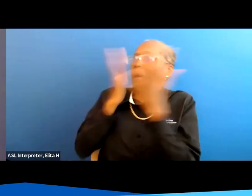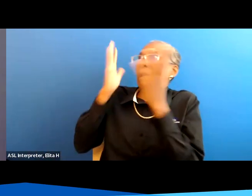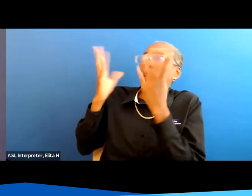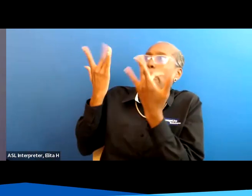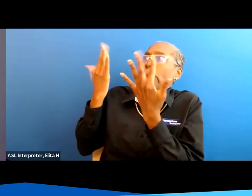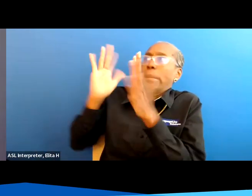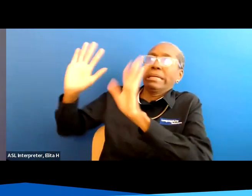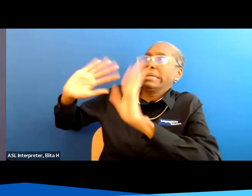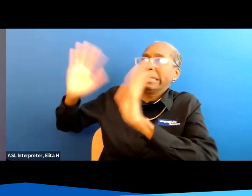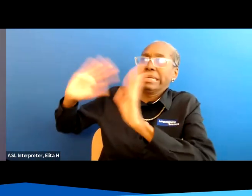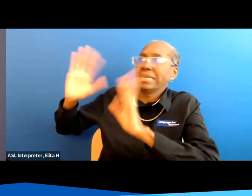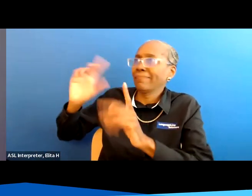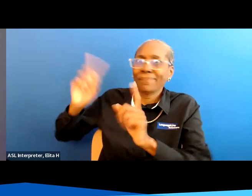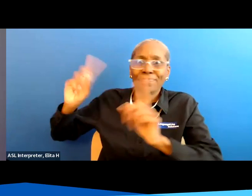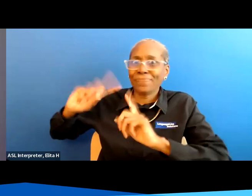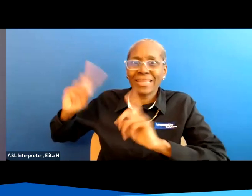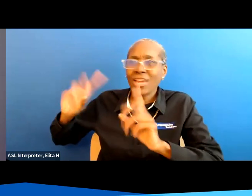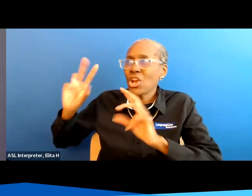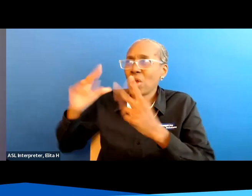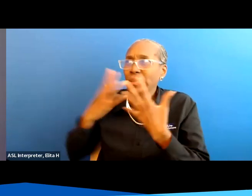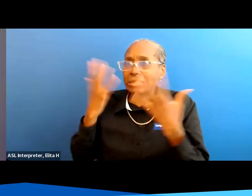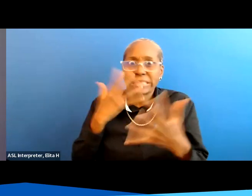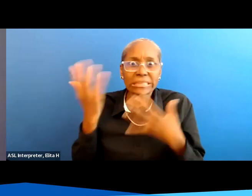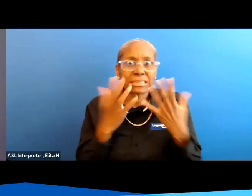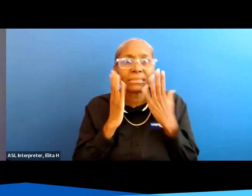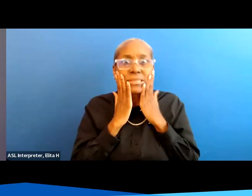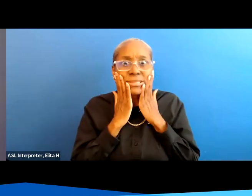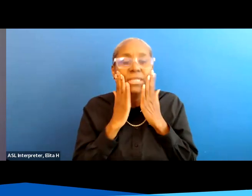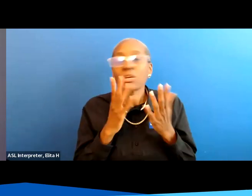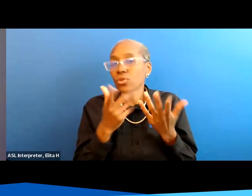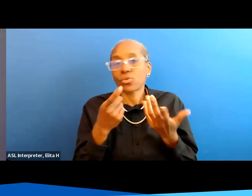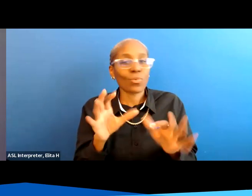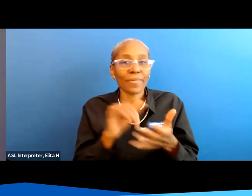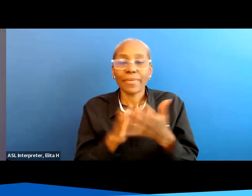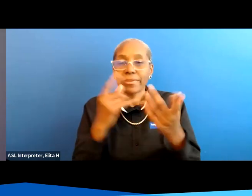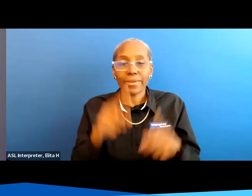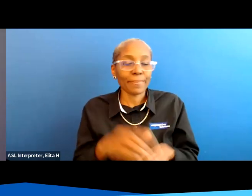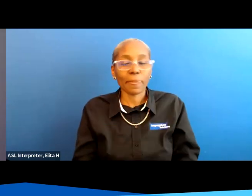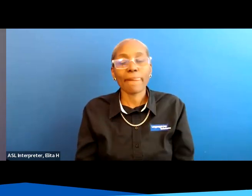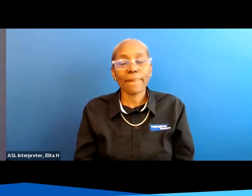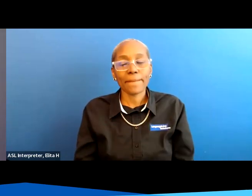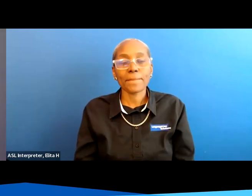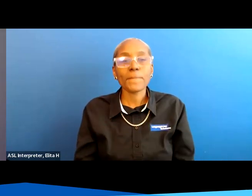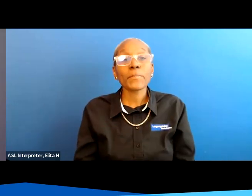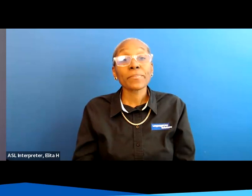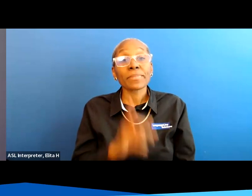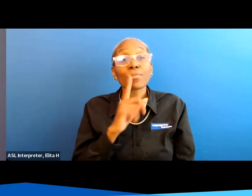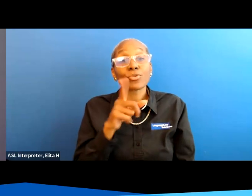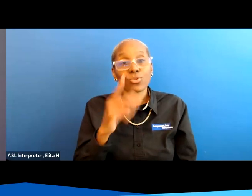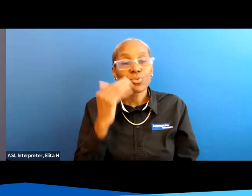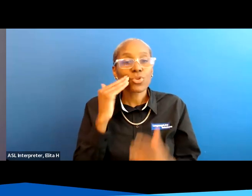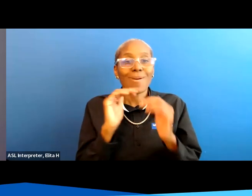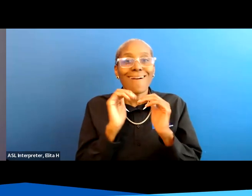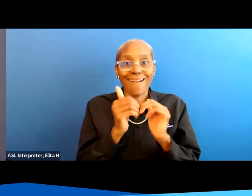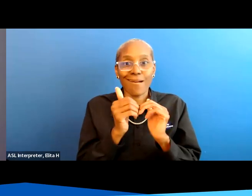wait a that is that is something you know you don't want to happen so be sure that you know how to